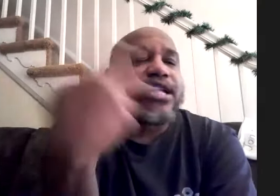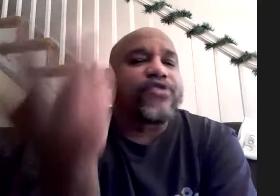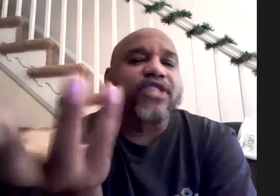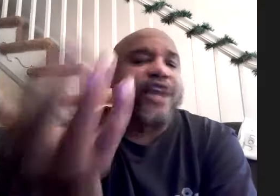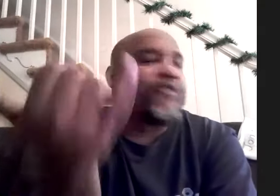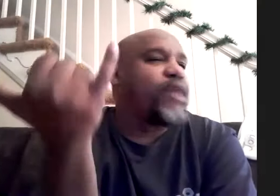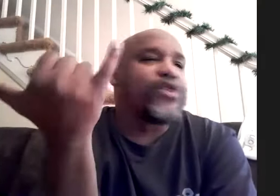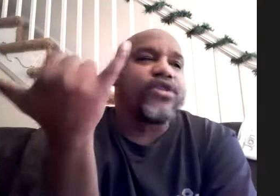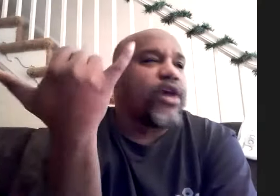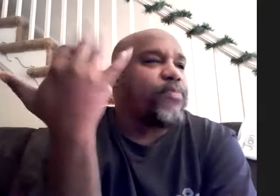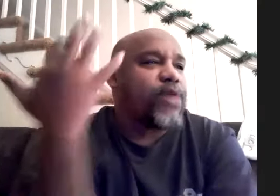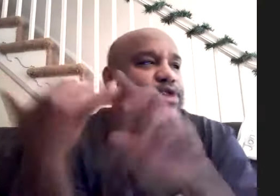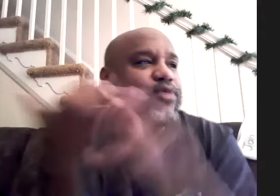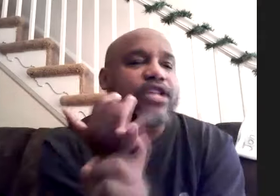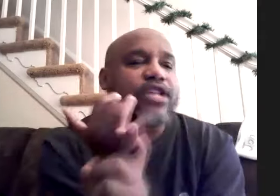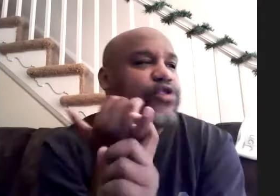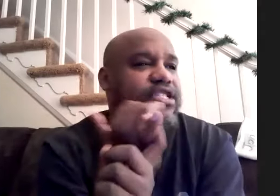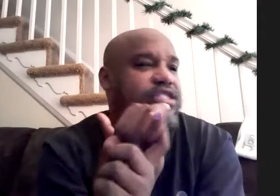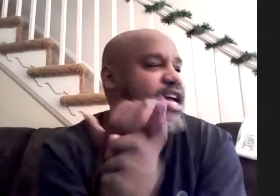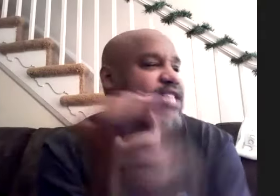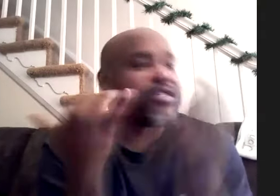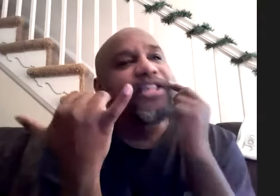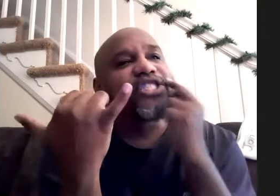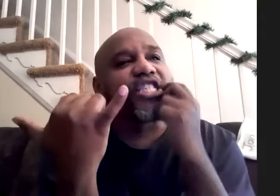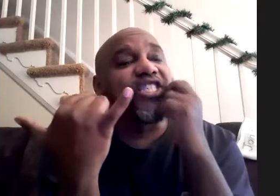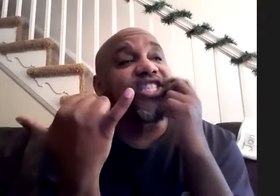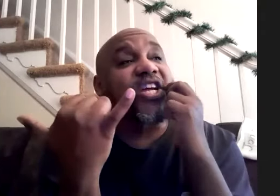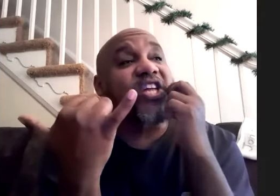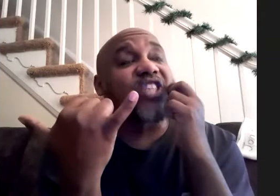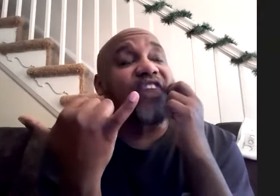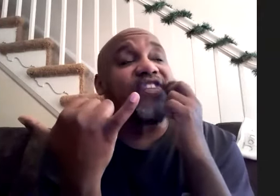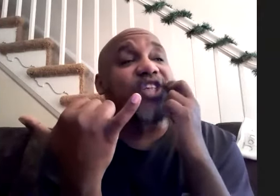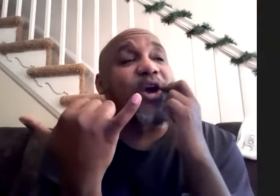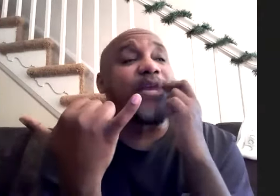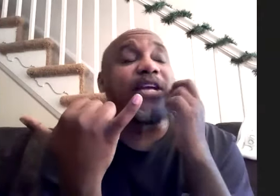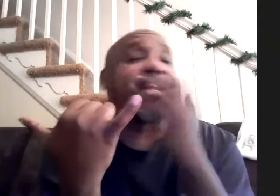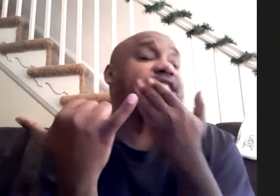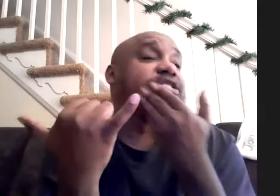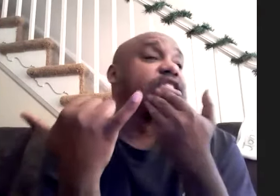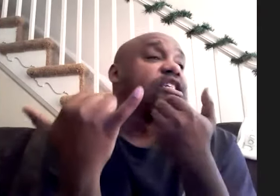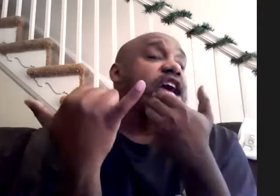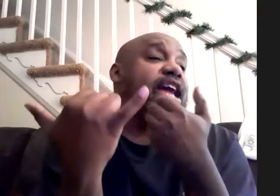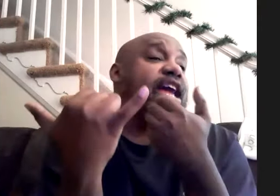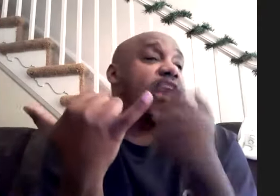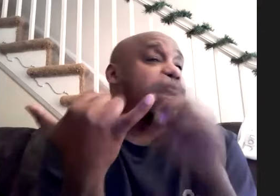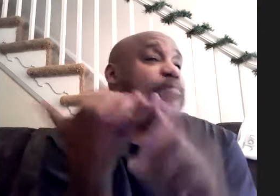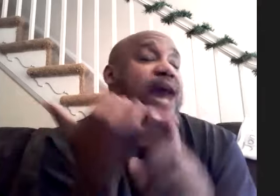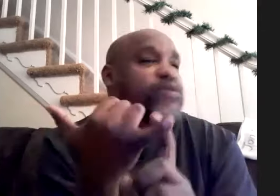different stuff i play with an old i play with a group that does oldies and like 60s and 70s r&b and and and pop and